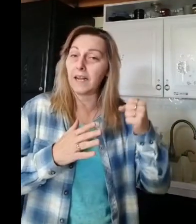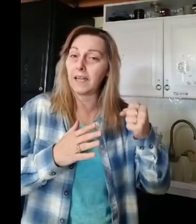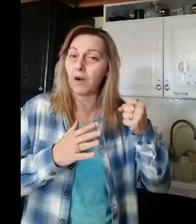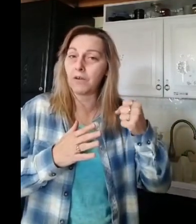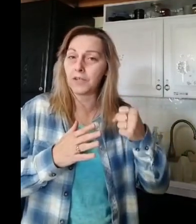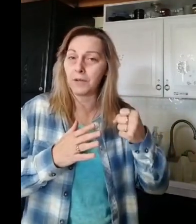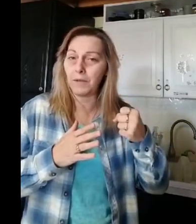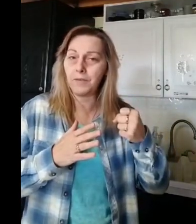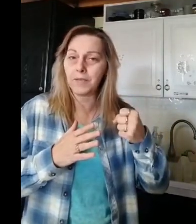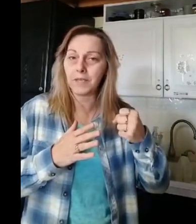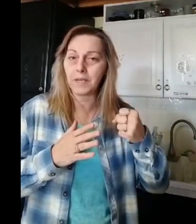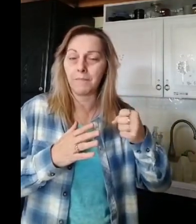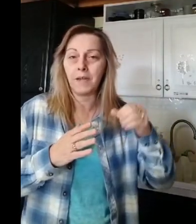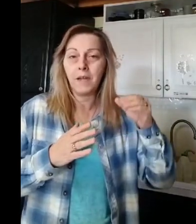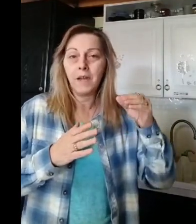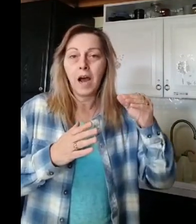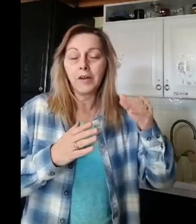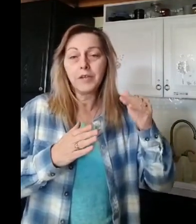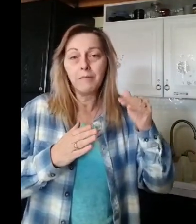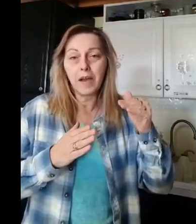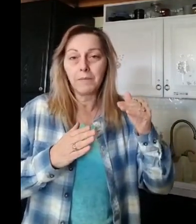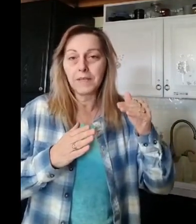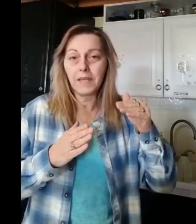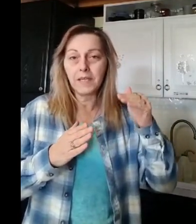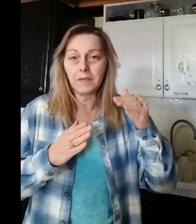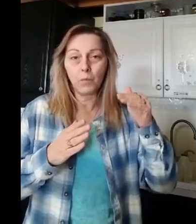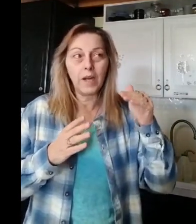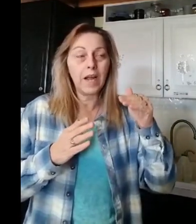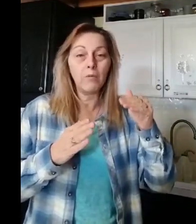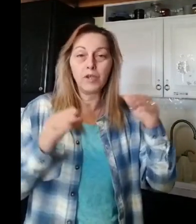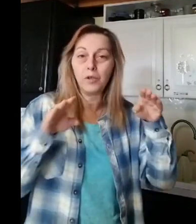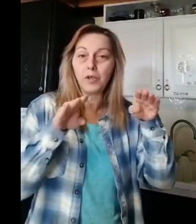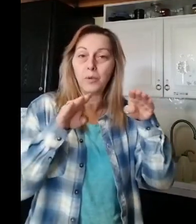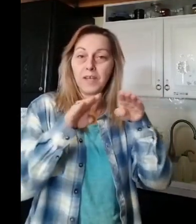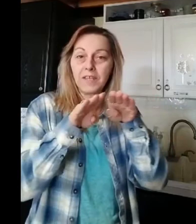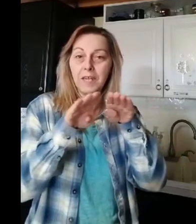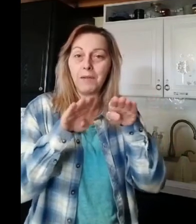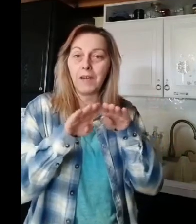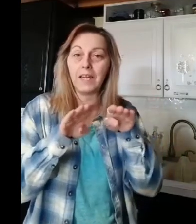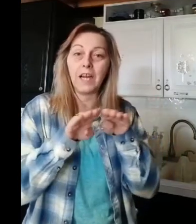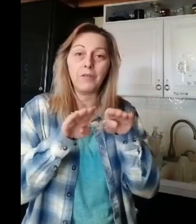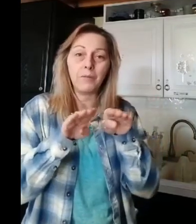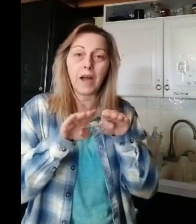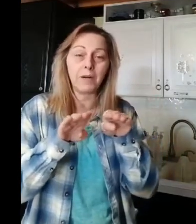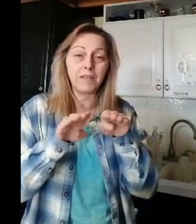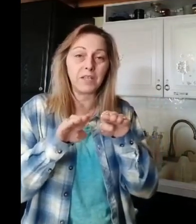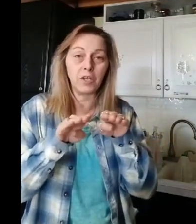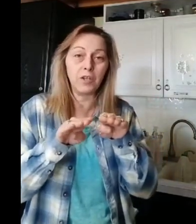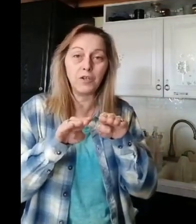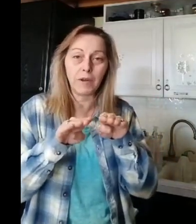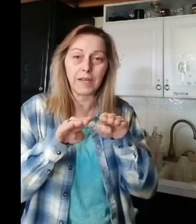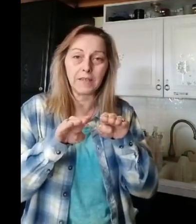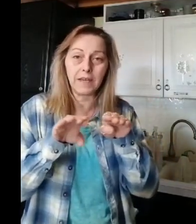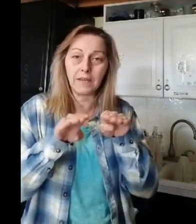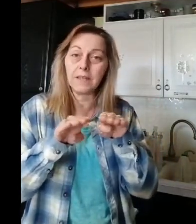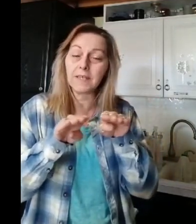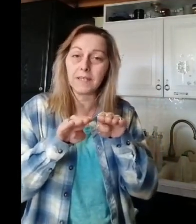guards the immune system. Also, vitamin C is what helps you to assimilate other vitamins and nutrients in the system.